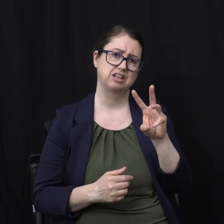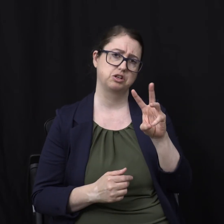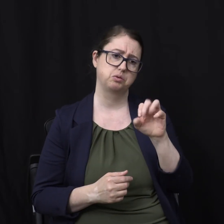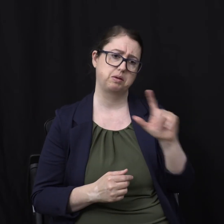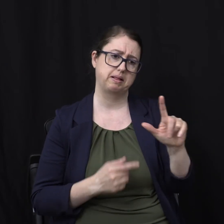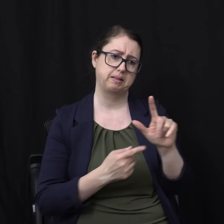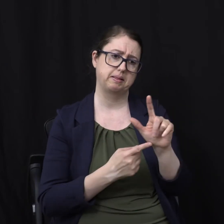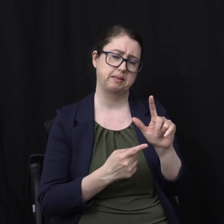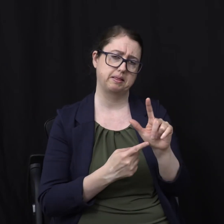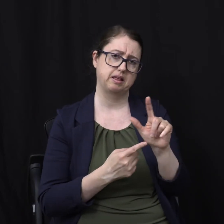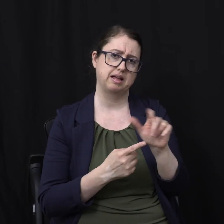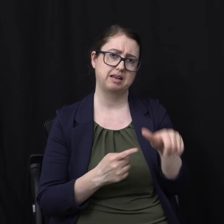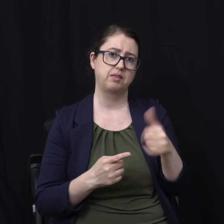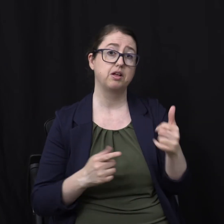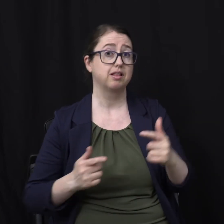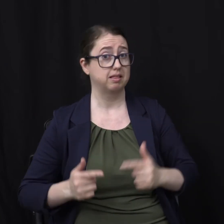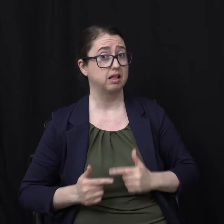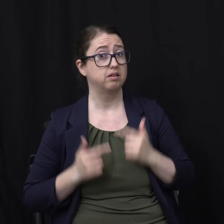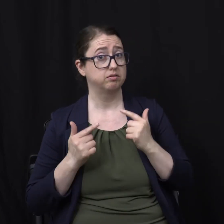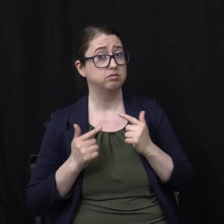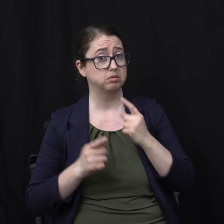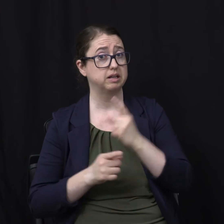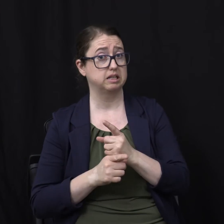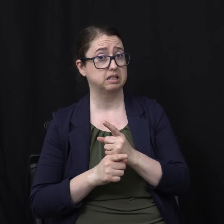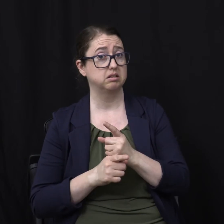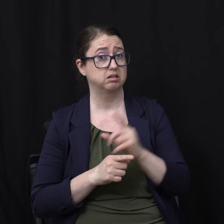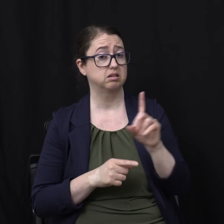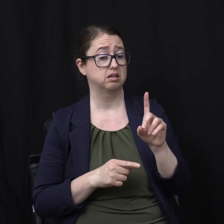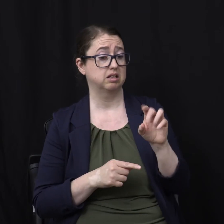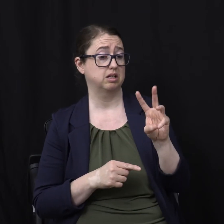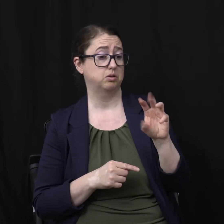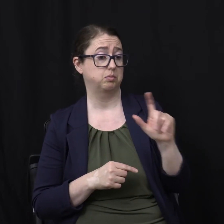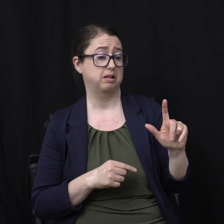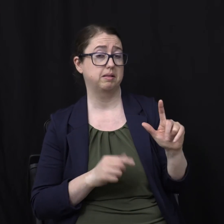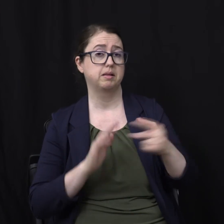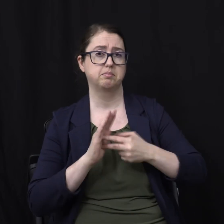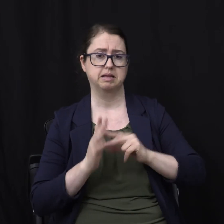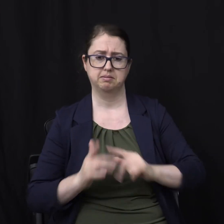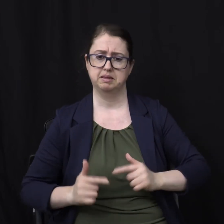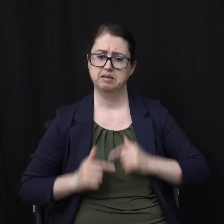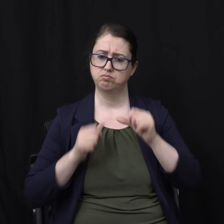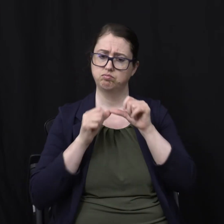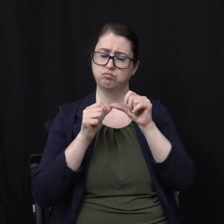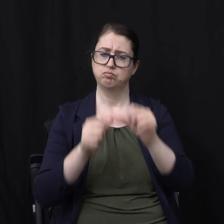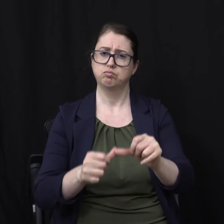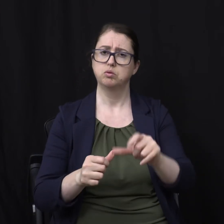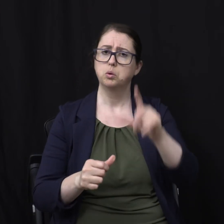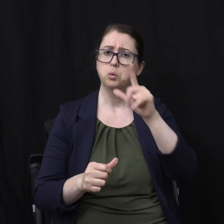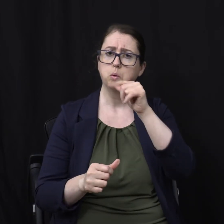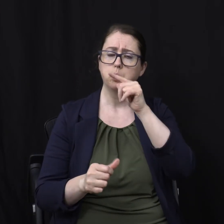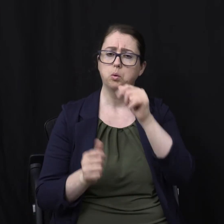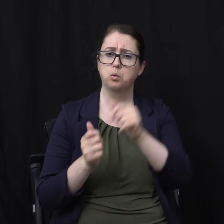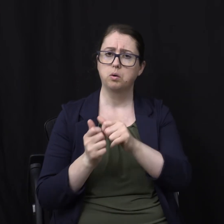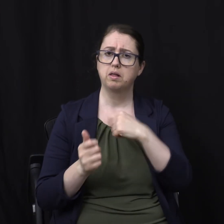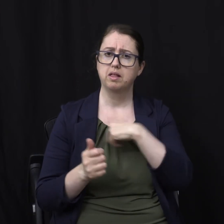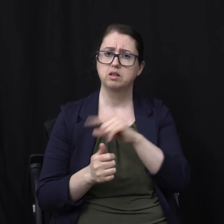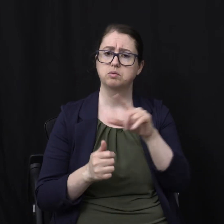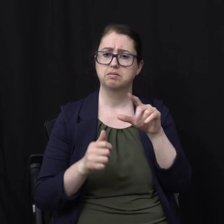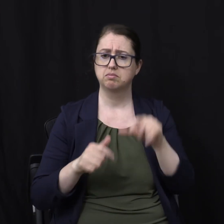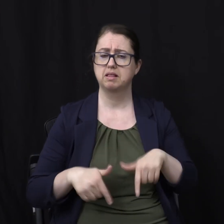adjunct Synonym for that? To live, right? To live To go on living Who among us shall dwell With the devouring fire? Now I